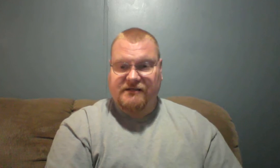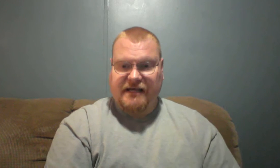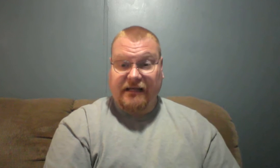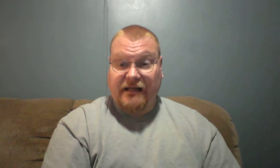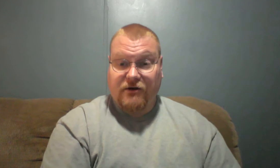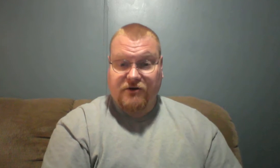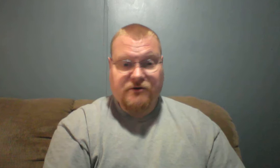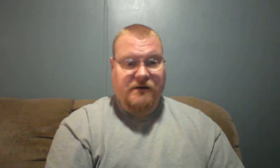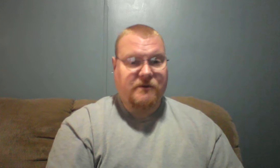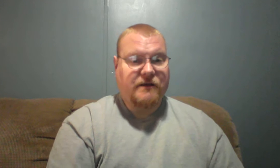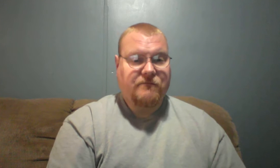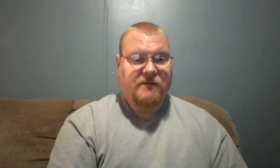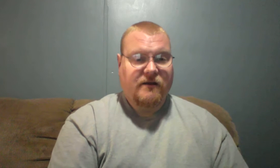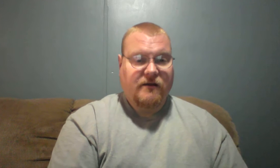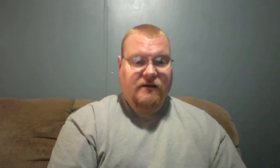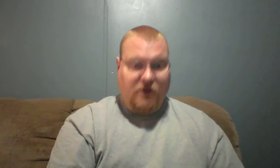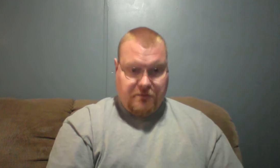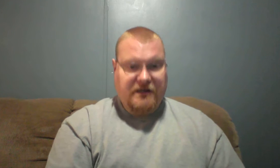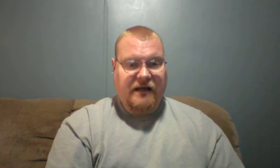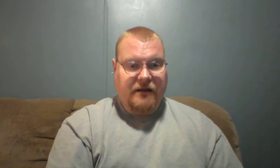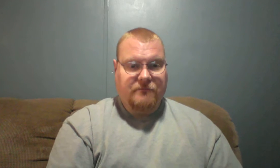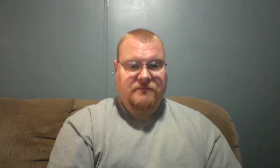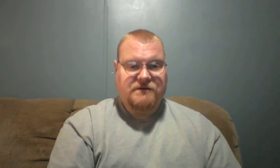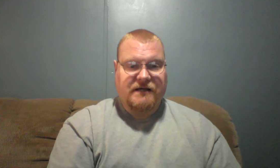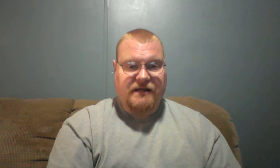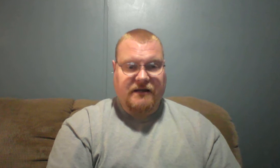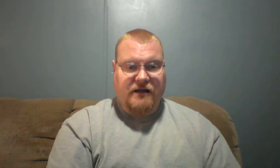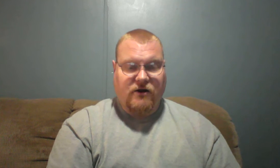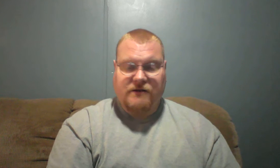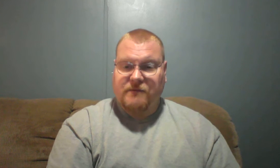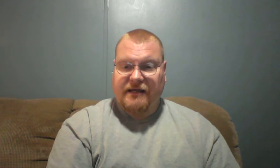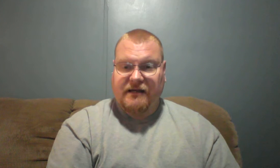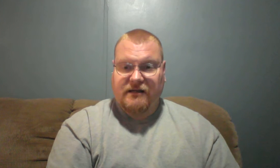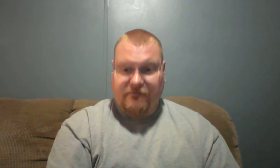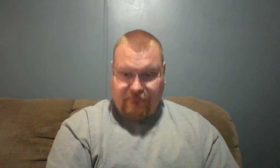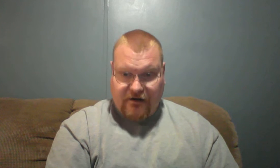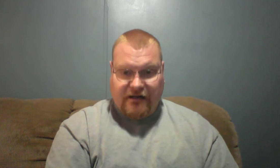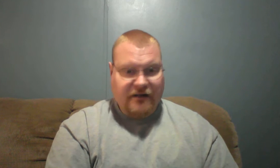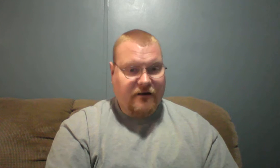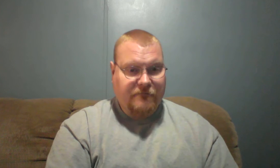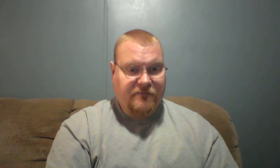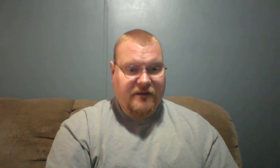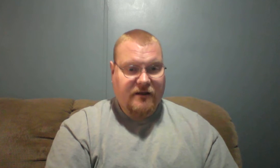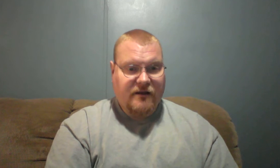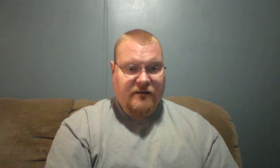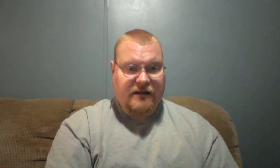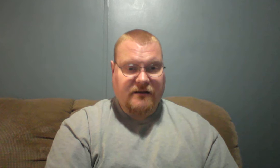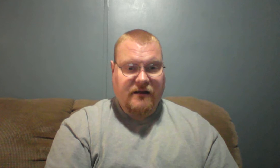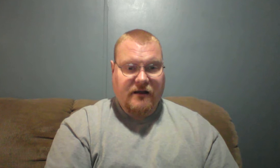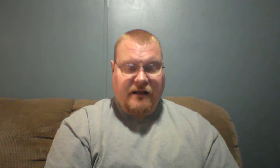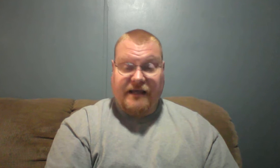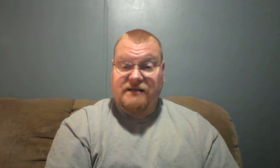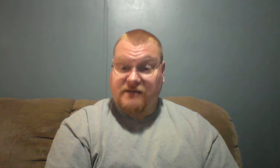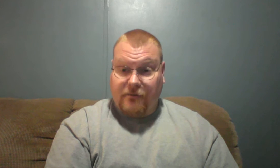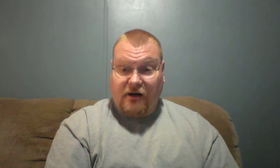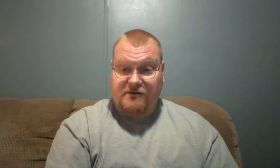second letter to Timothy, opening up saying that, you know, he's making it very clear that he is an apostle